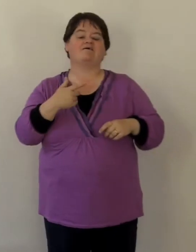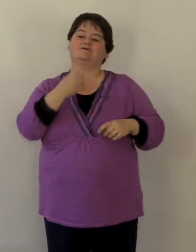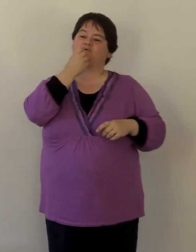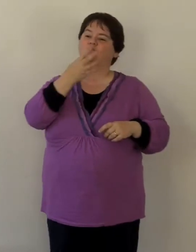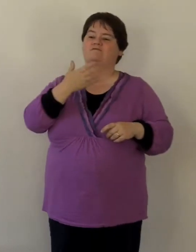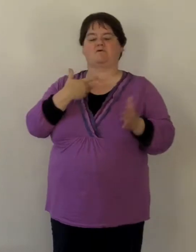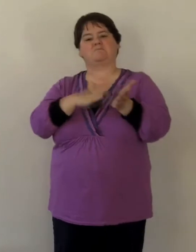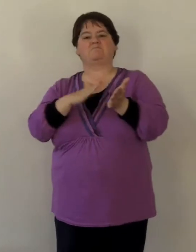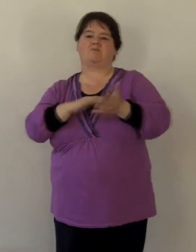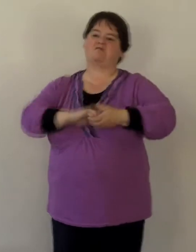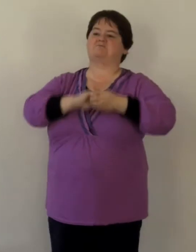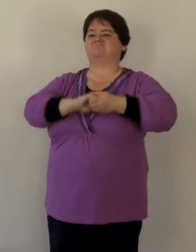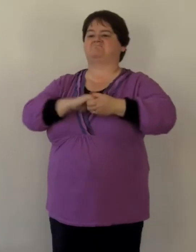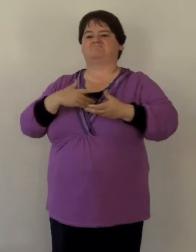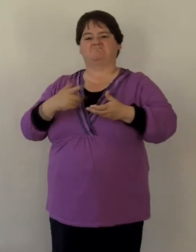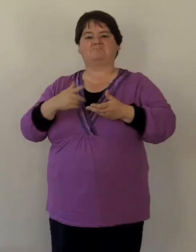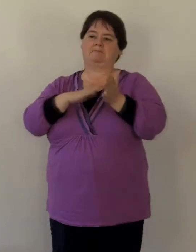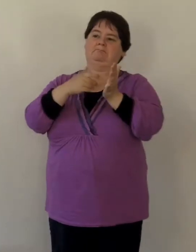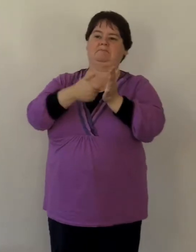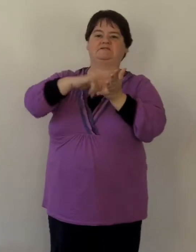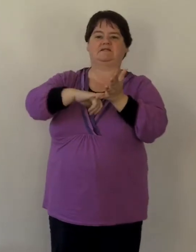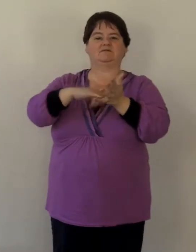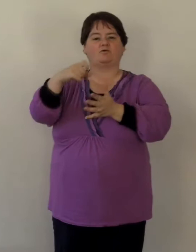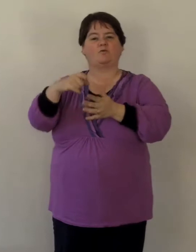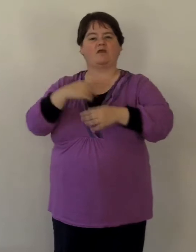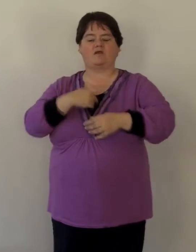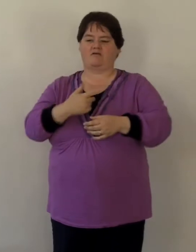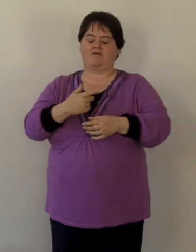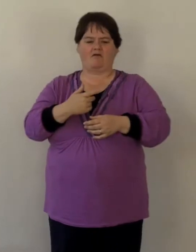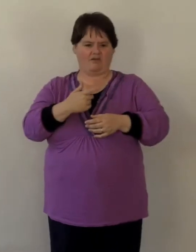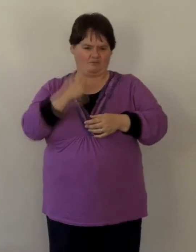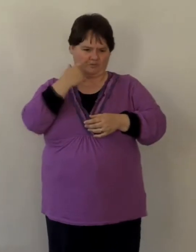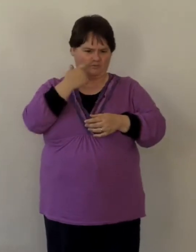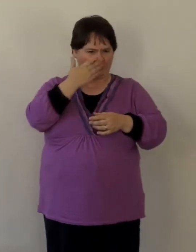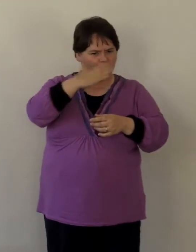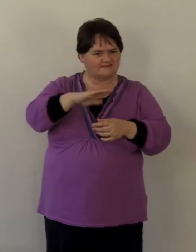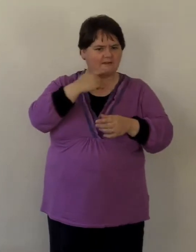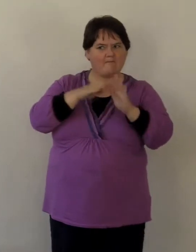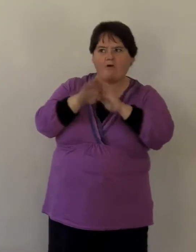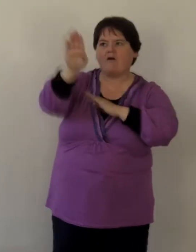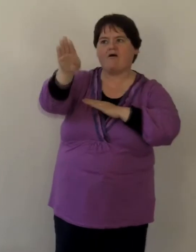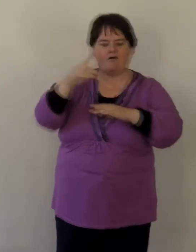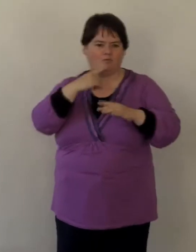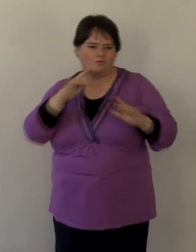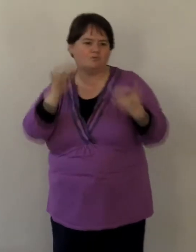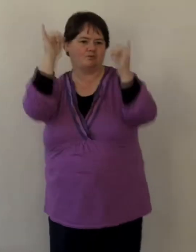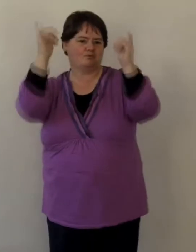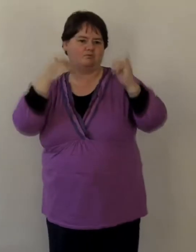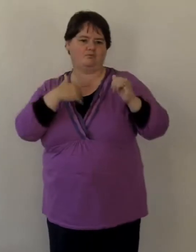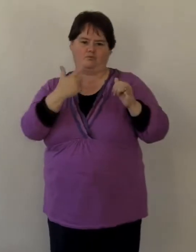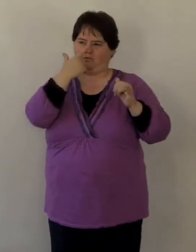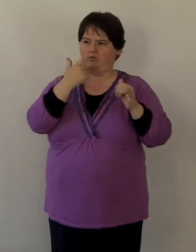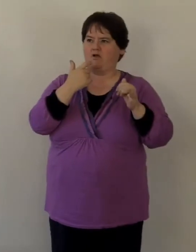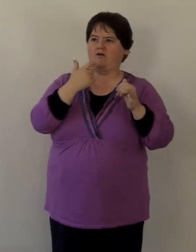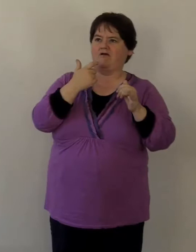and our wonderful matriarch, Mrs Conway. And it looks like this family of the future, and that they're